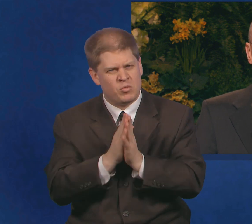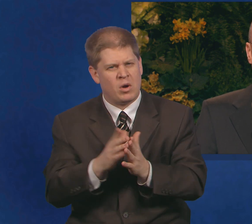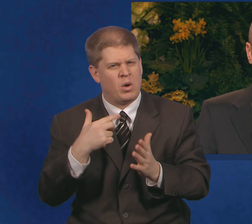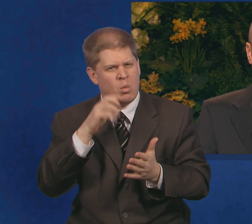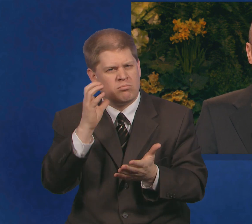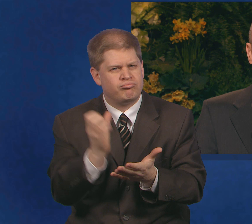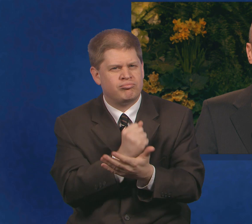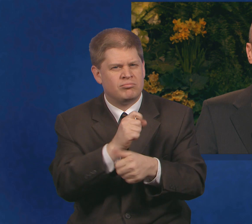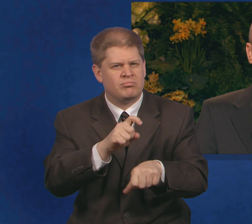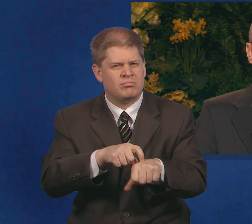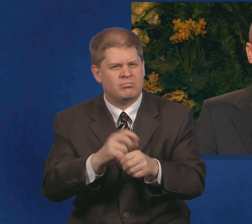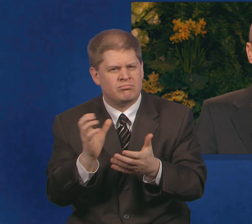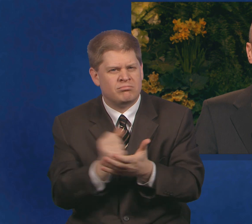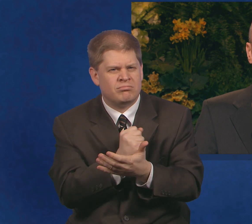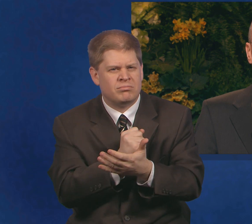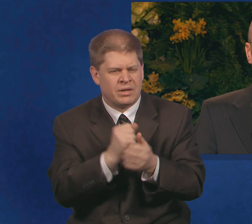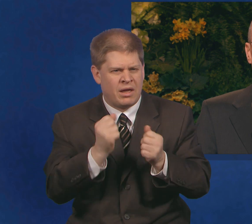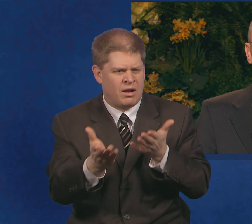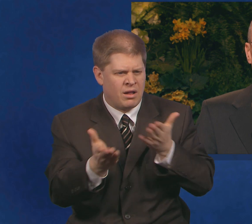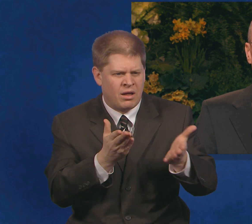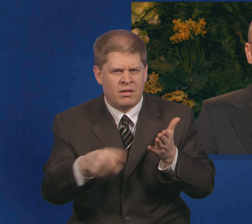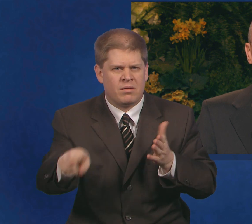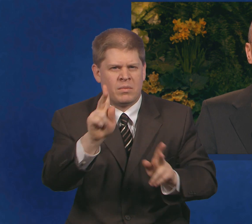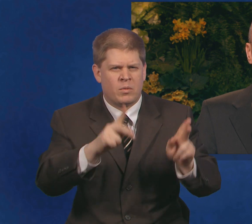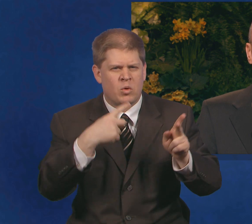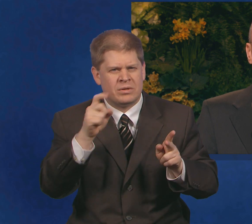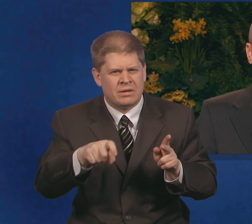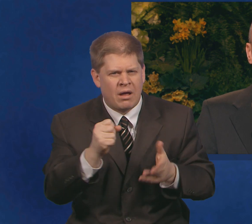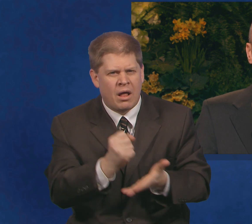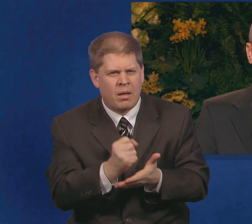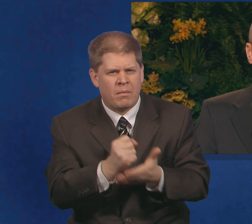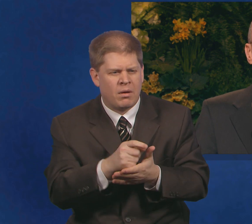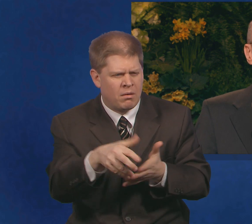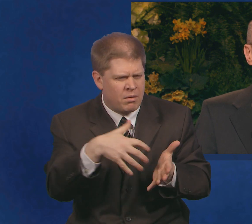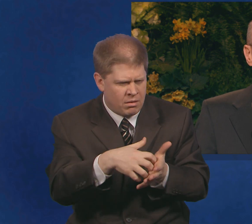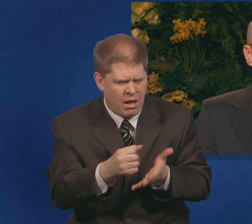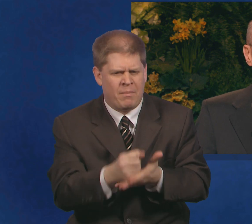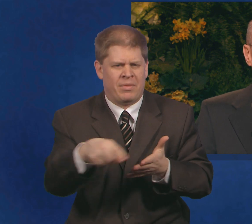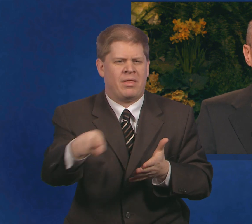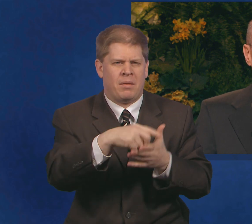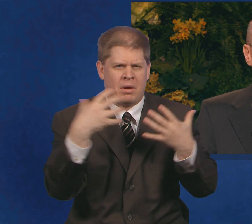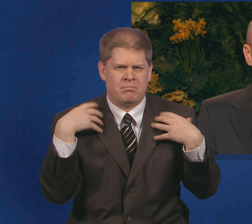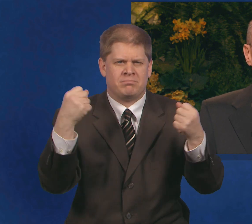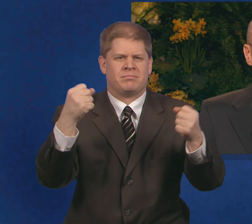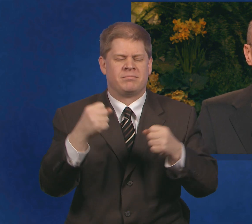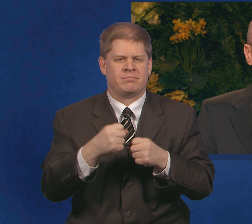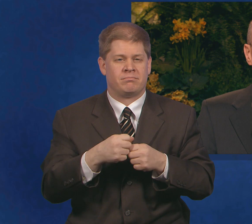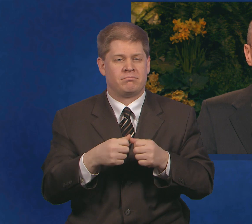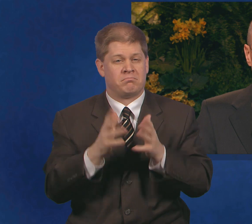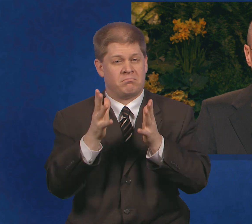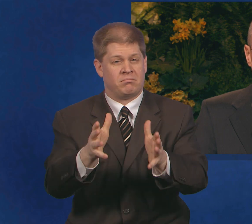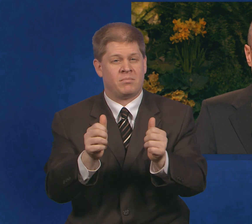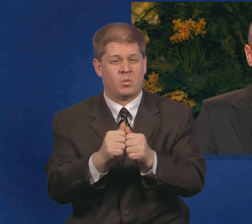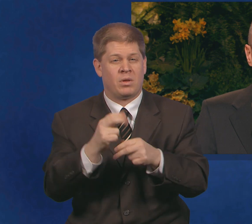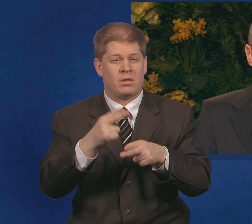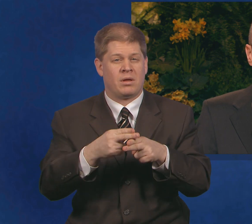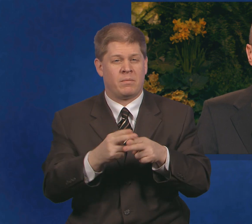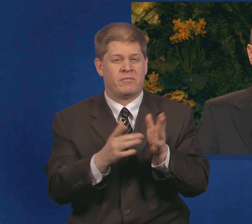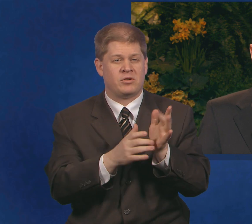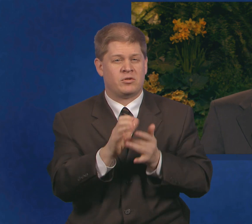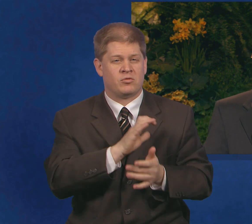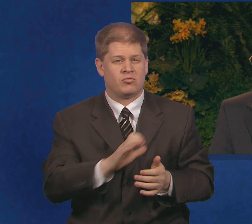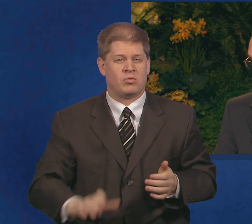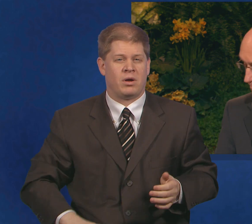hands that hang down and strengthen the feeble knees. In the sacred name of Jesus Christ.